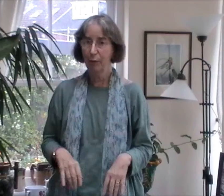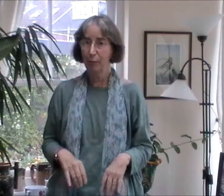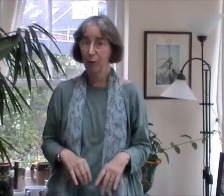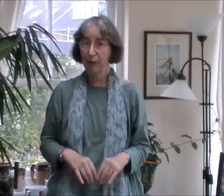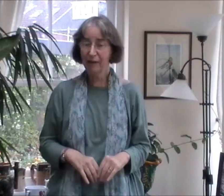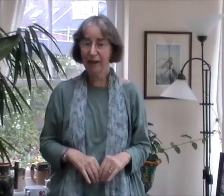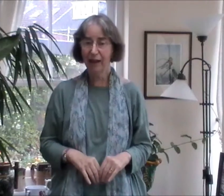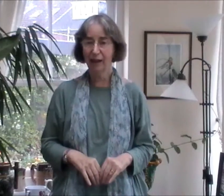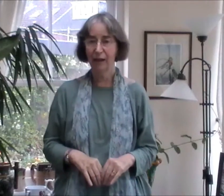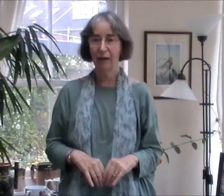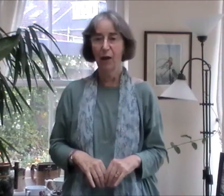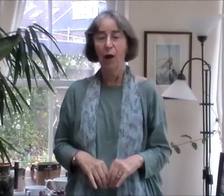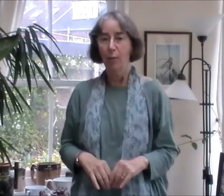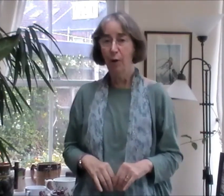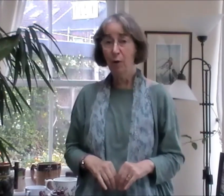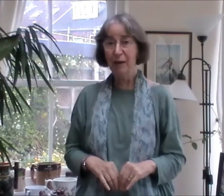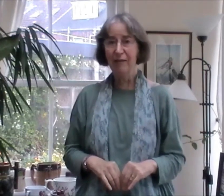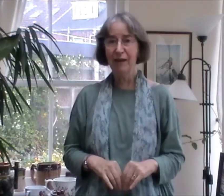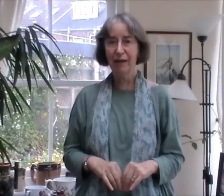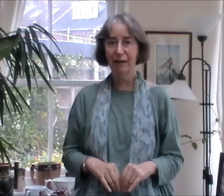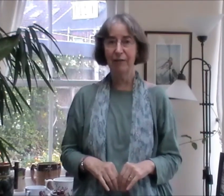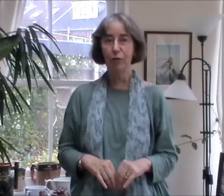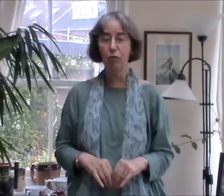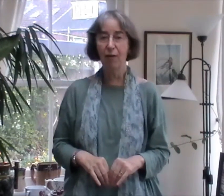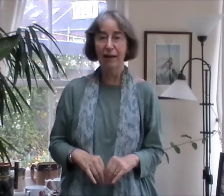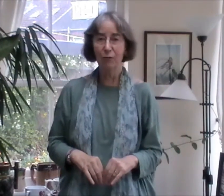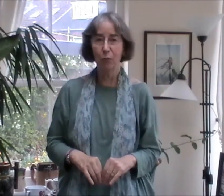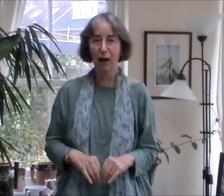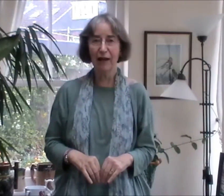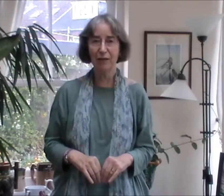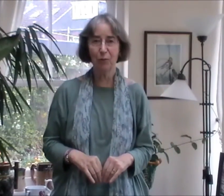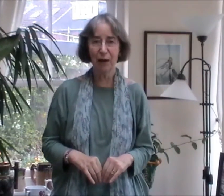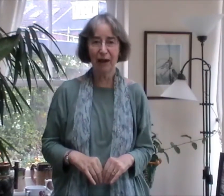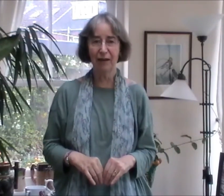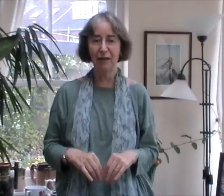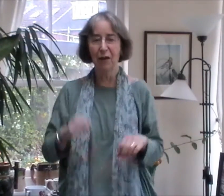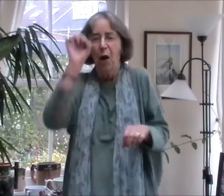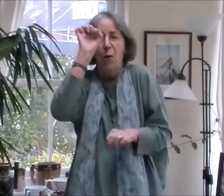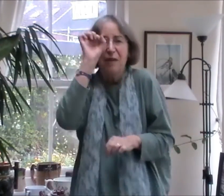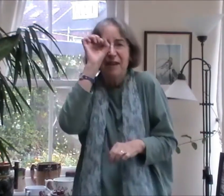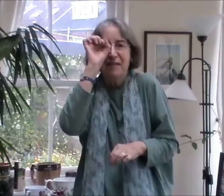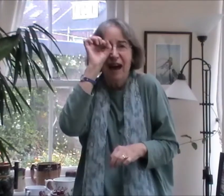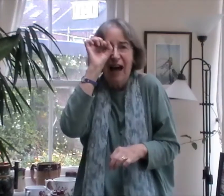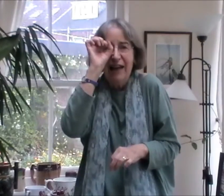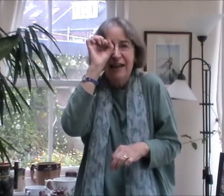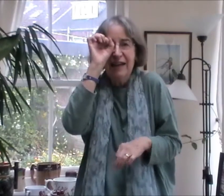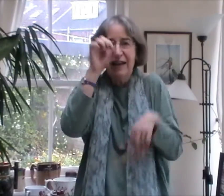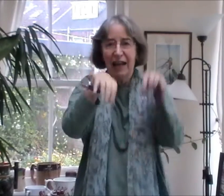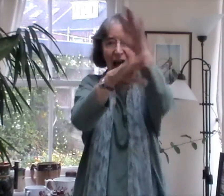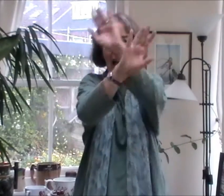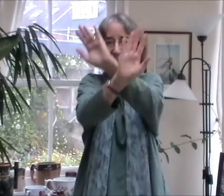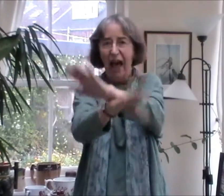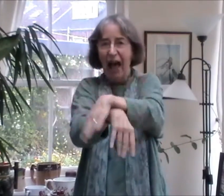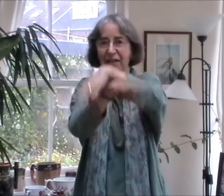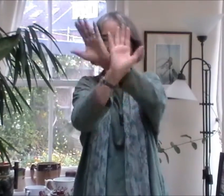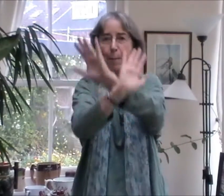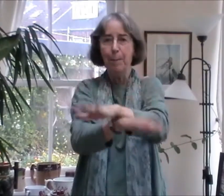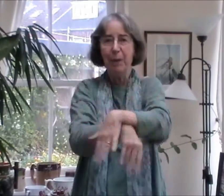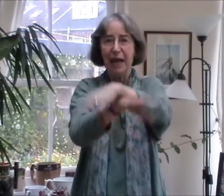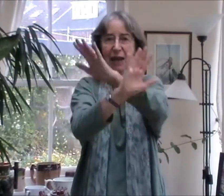Moby Dick. Moby Dick is the great white whale, with a tiny little eye and a big